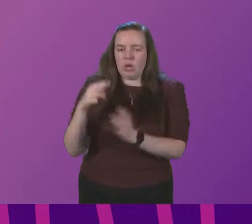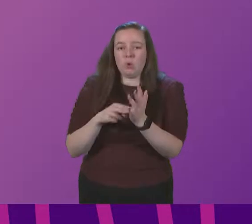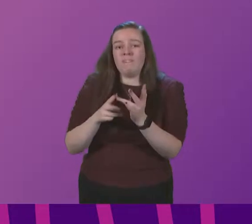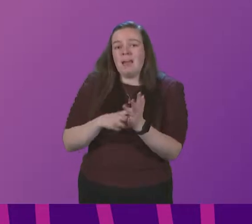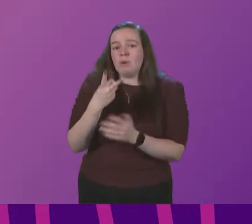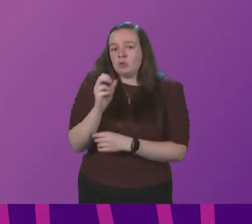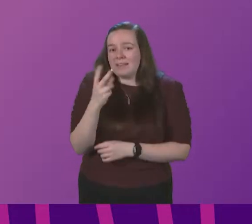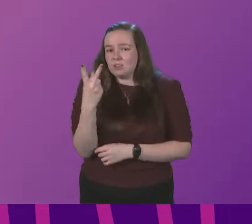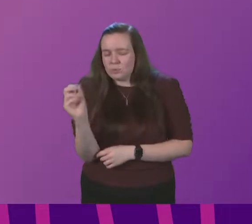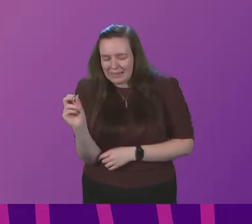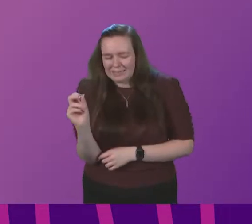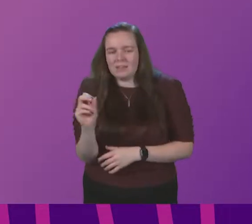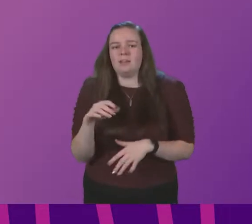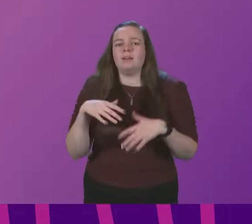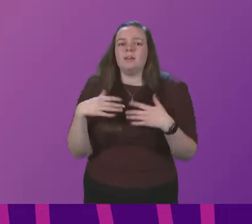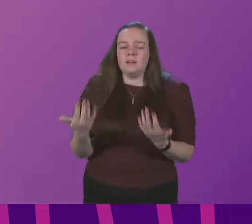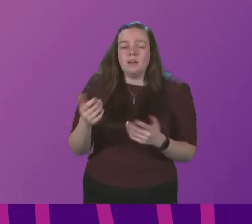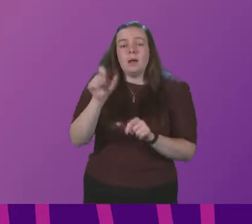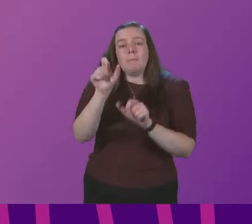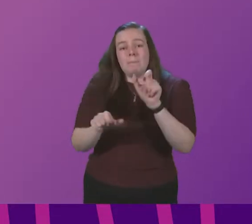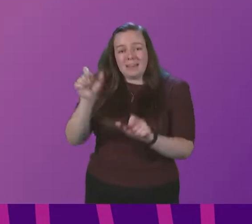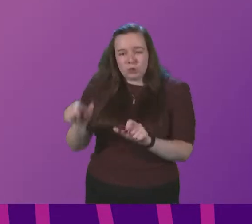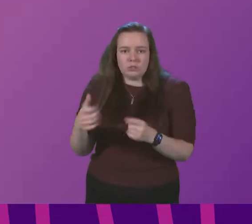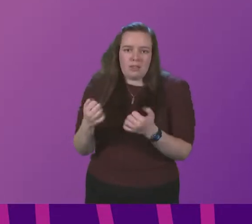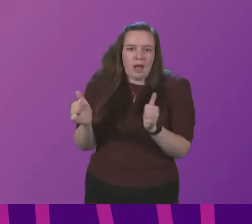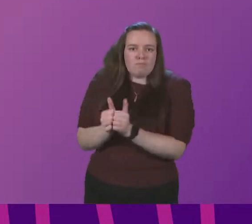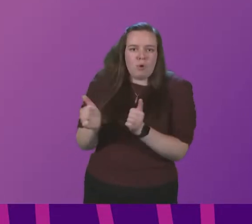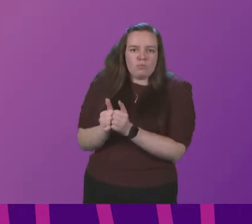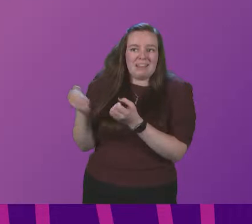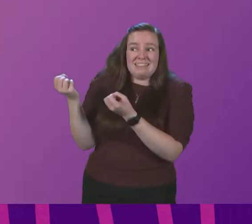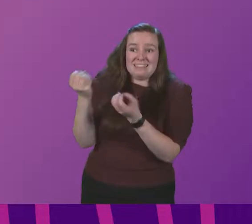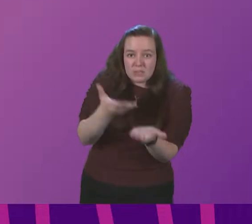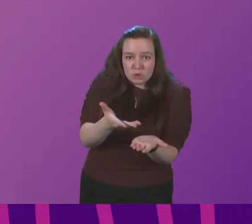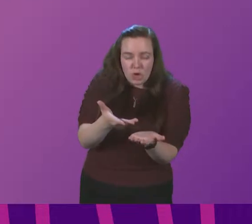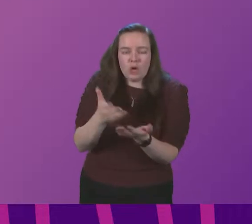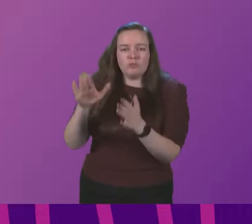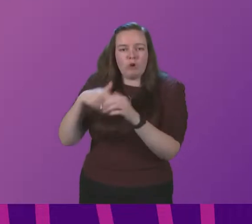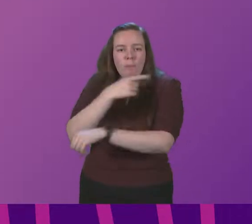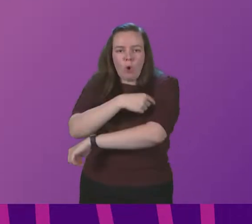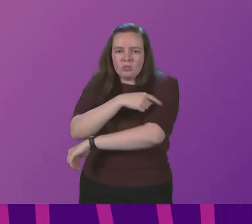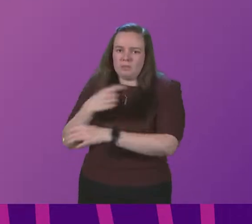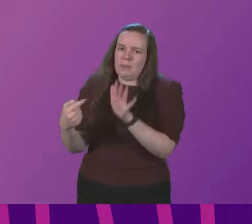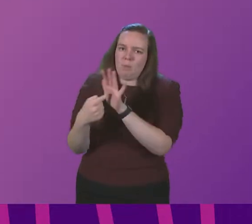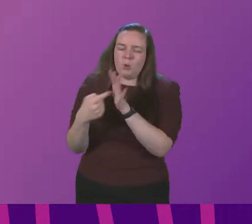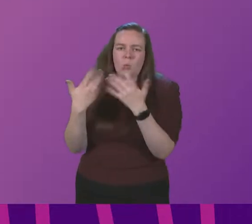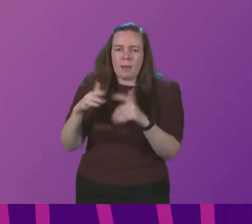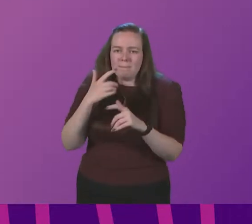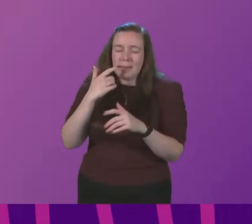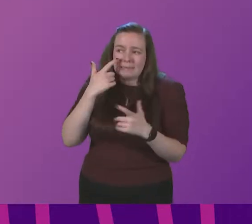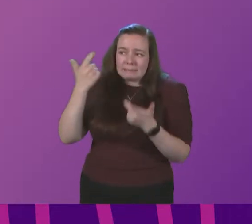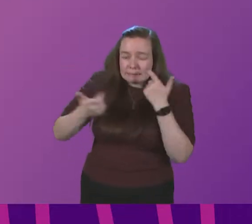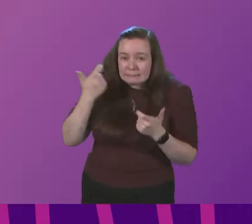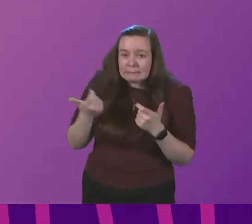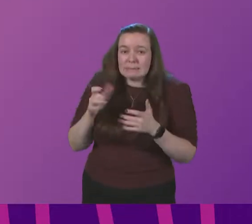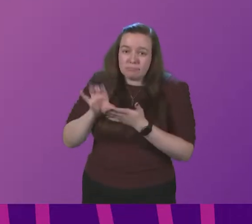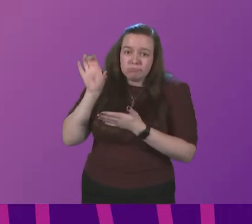2020 obviously getting patients appropriately discharged from hospital is also important we have invested significantly to enhance care